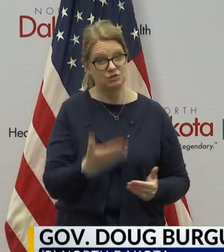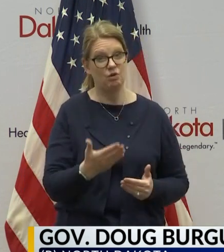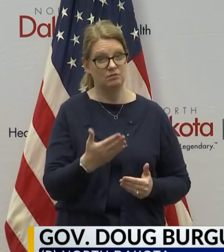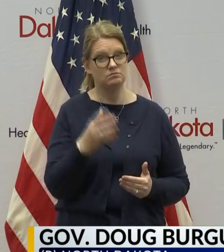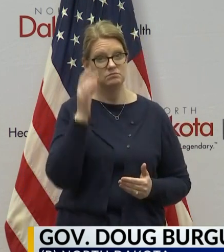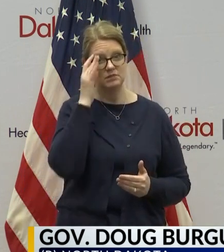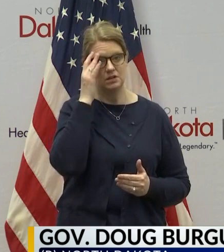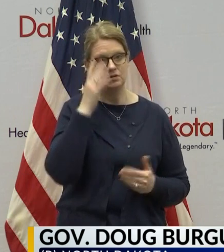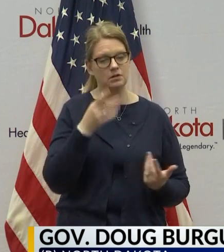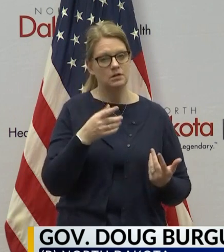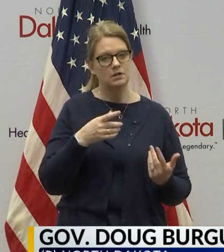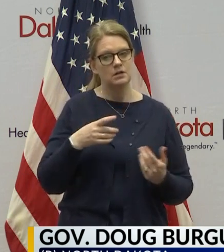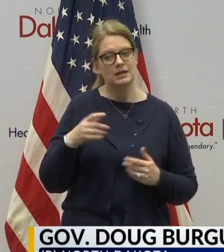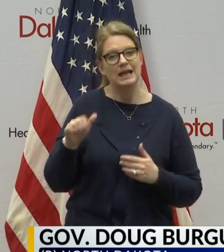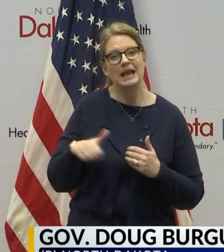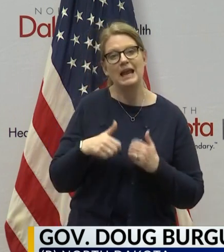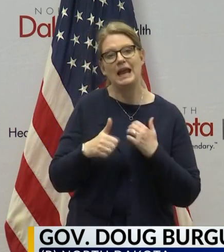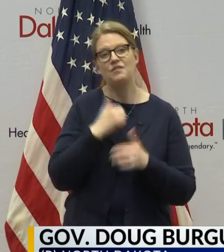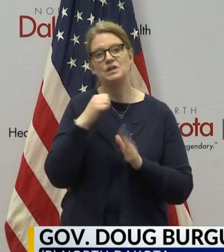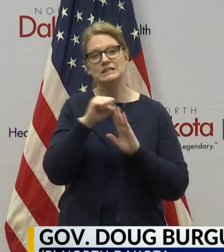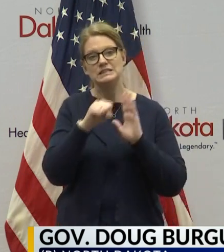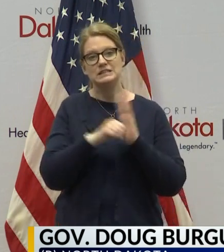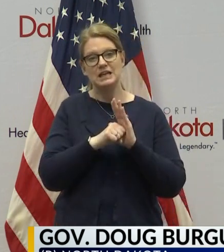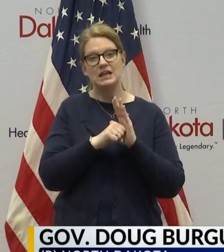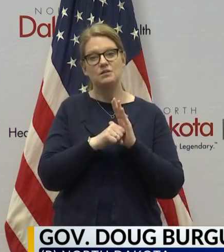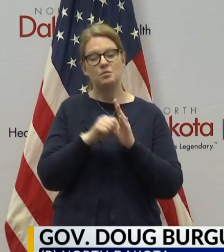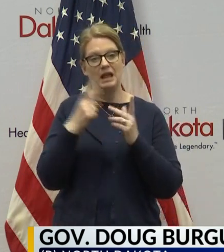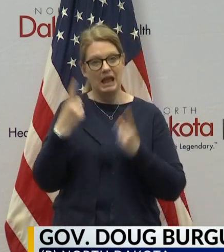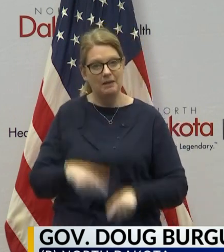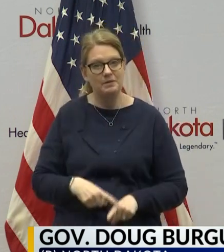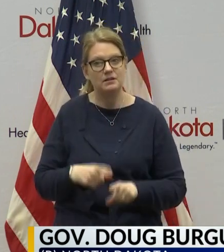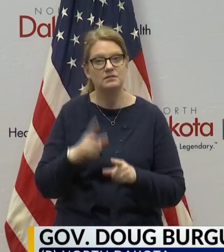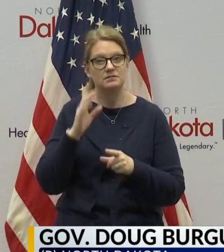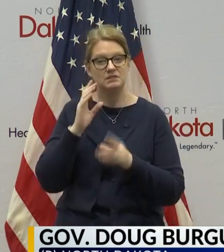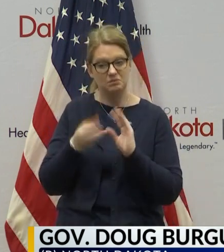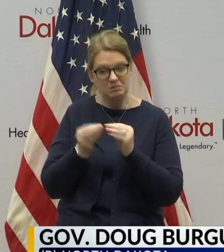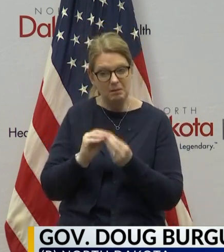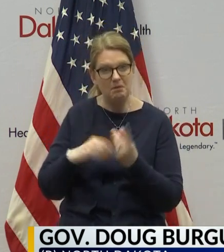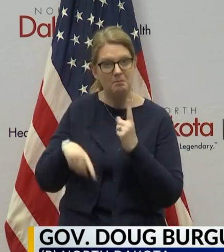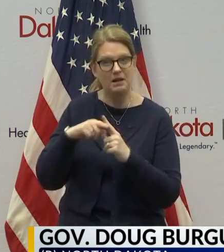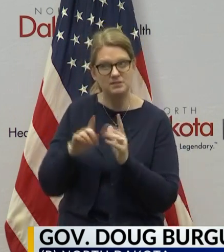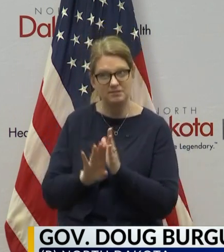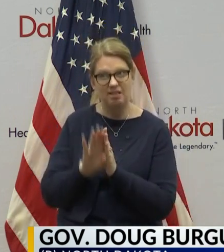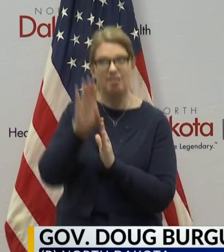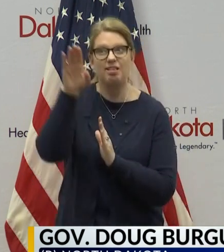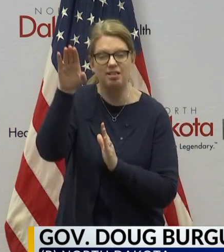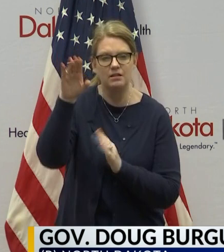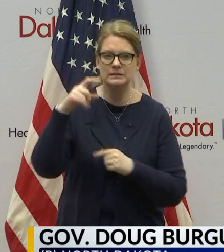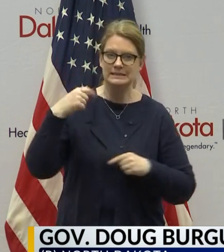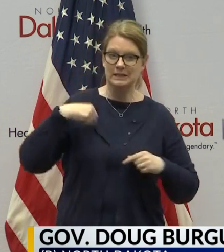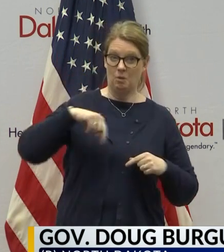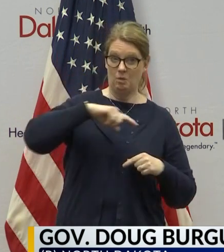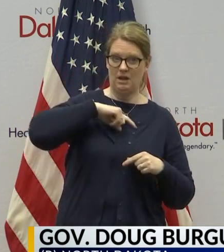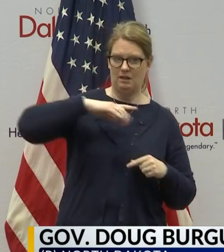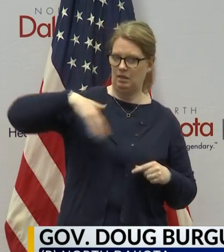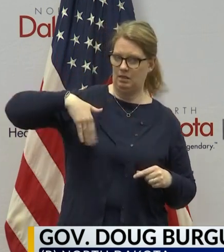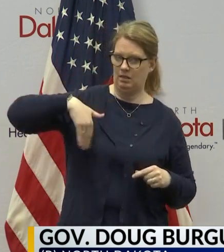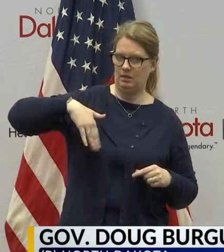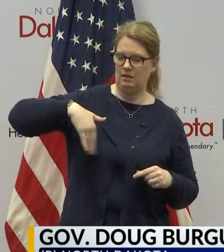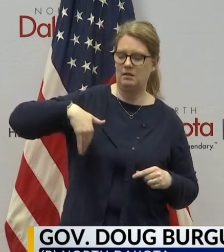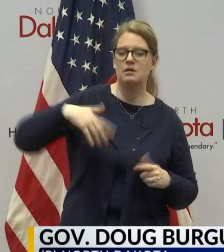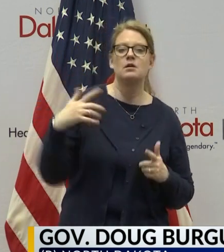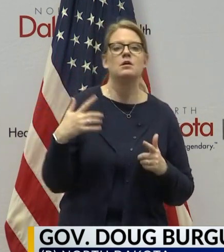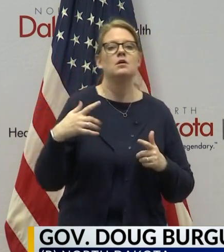state will likely hit a point where there's an increase in their curve. We're not there yet. So for us, we've got a lot